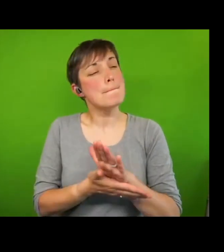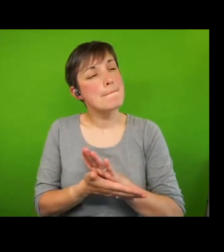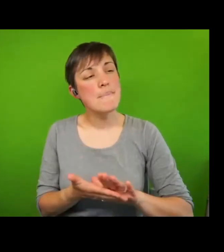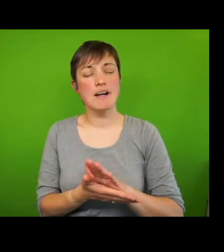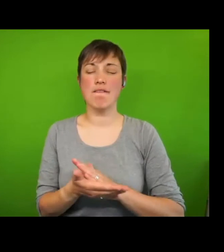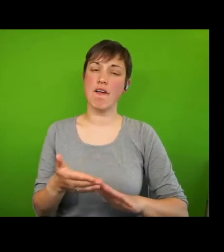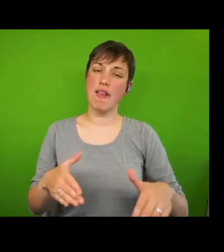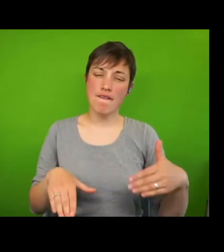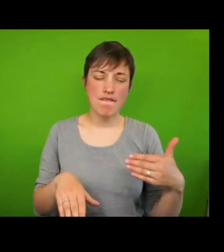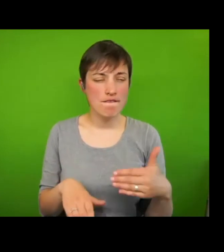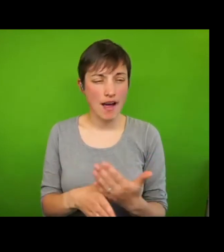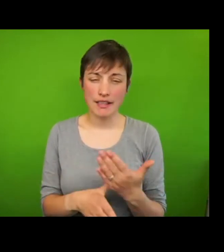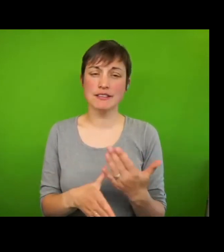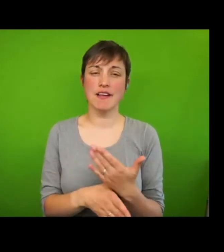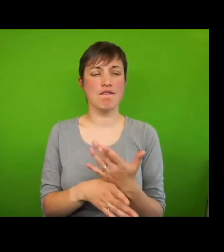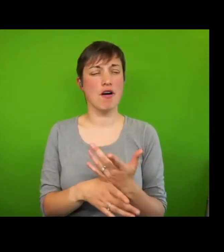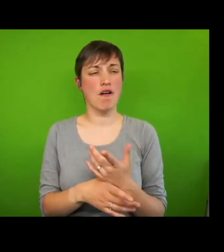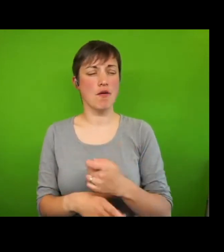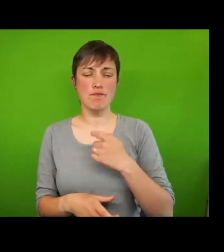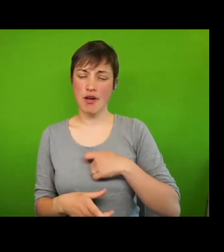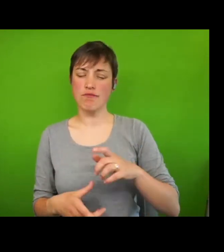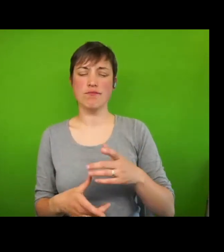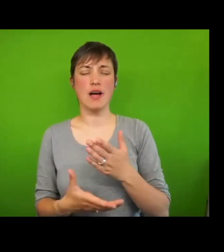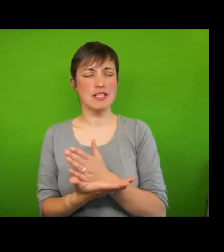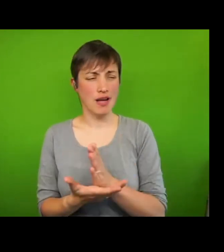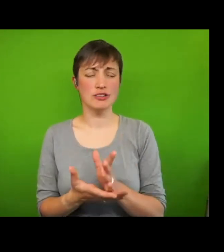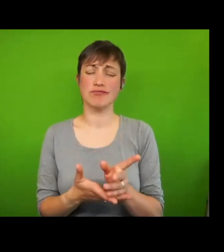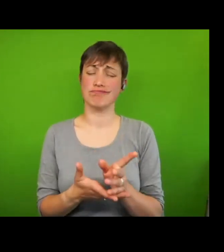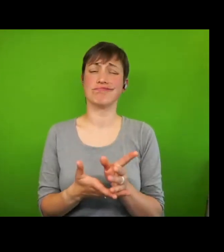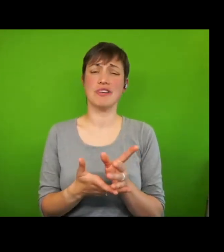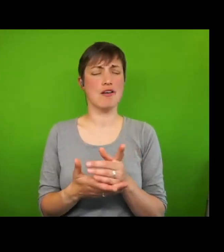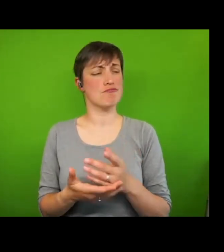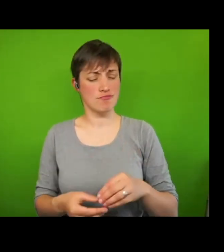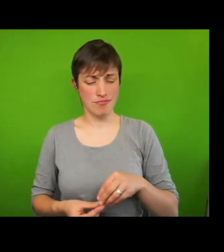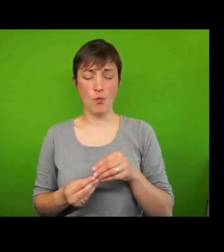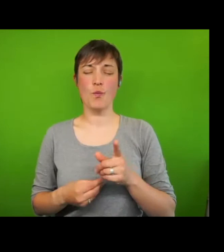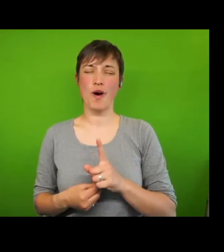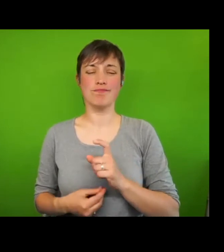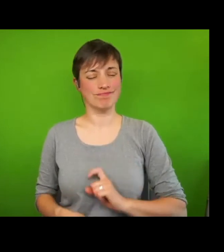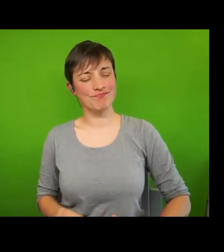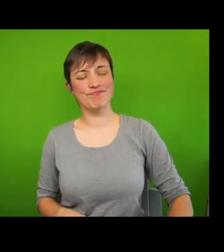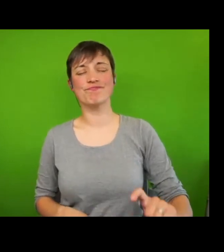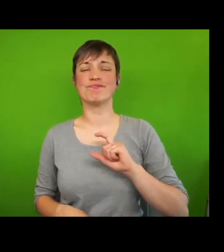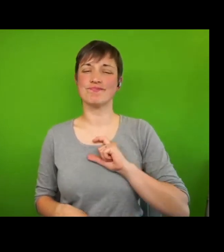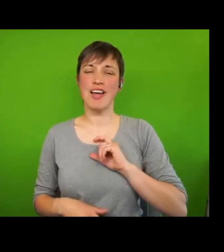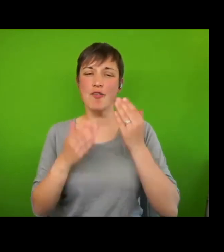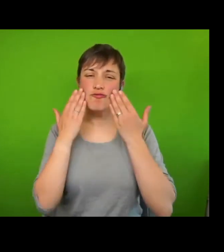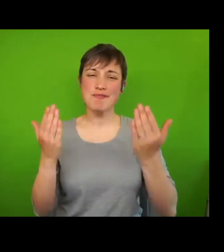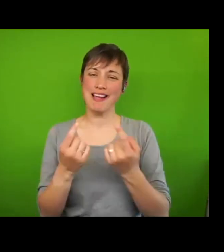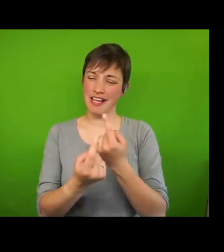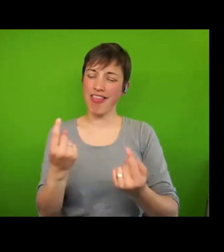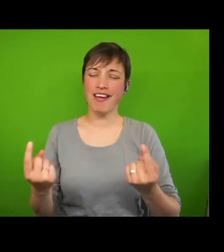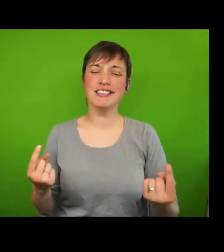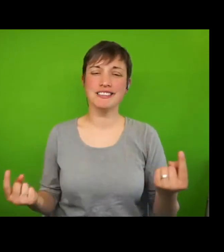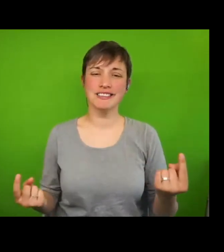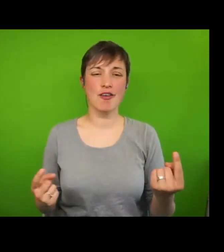participation participation can build self-respect and self-confidence, and gain the respect of others through recognition as a human